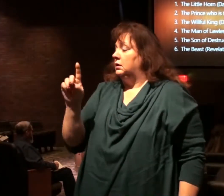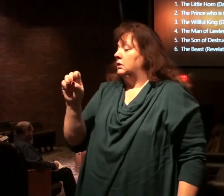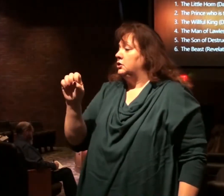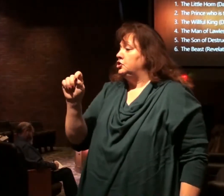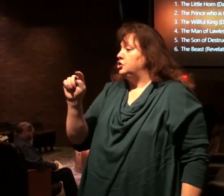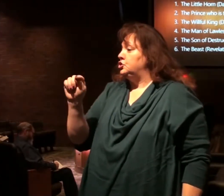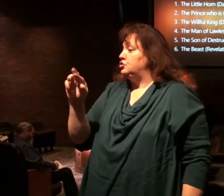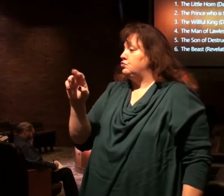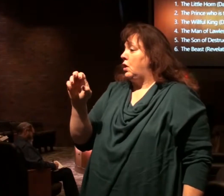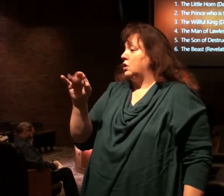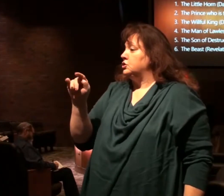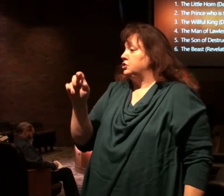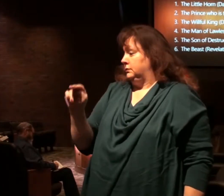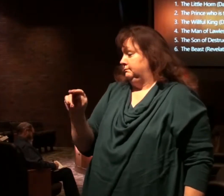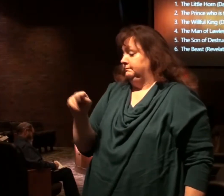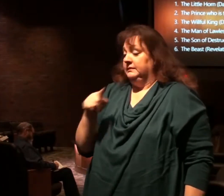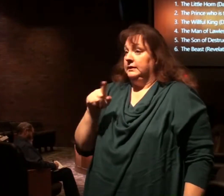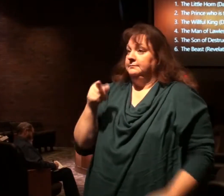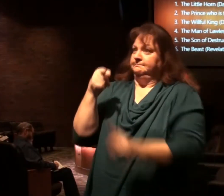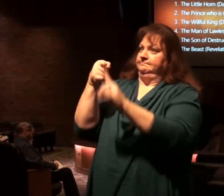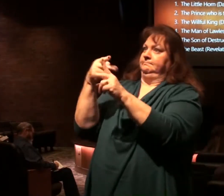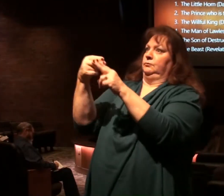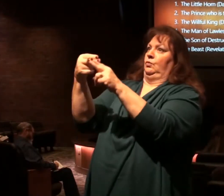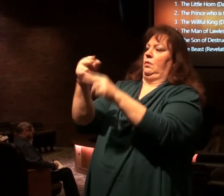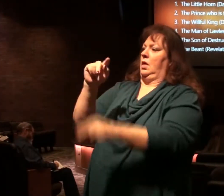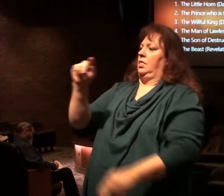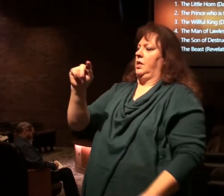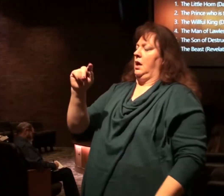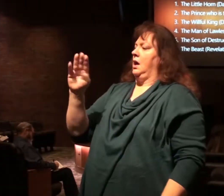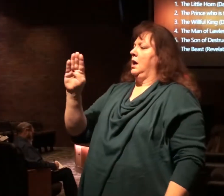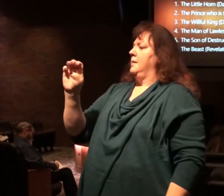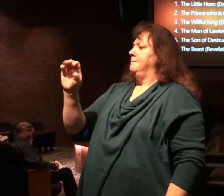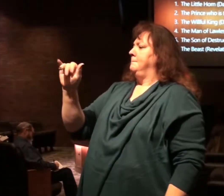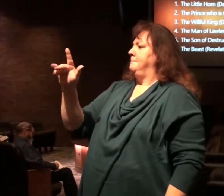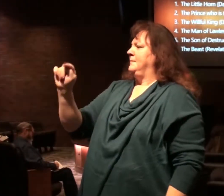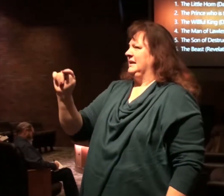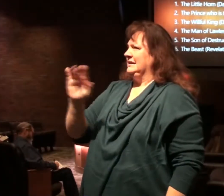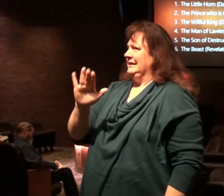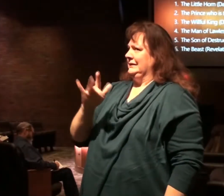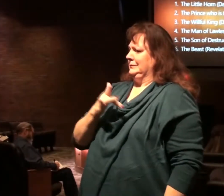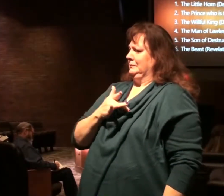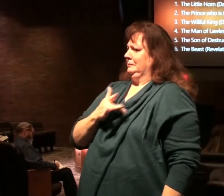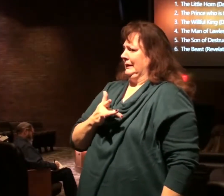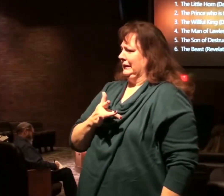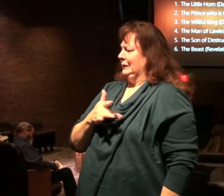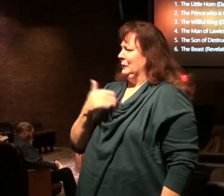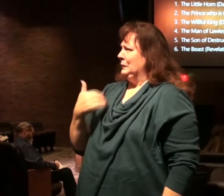So he is the beast. That denotes something of his character.